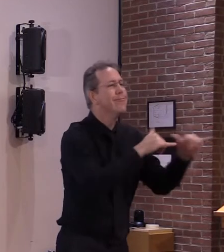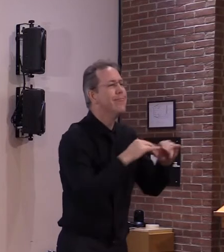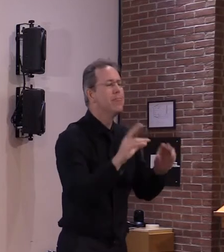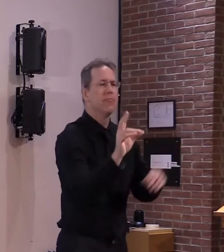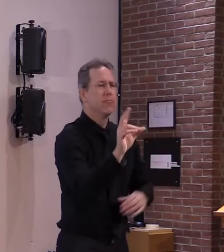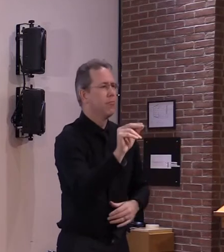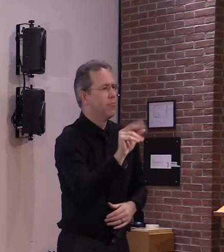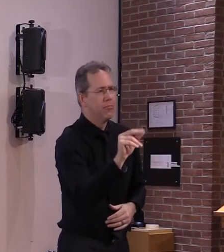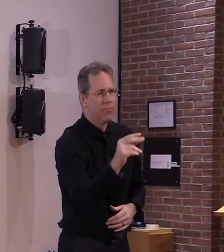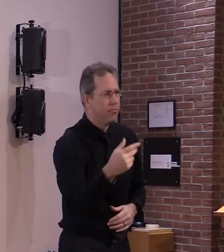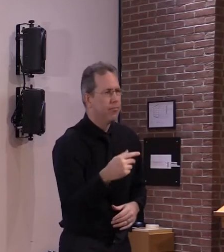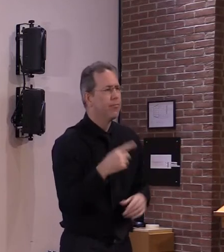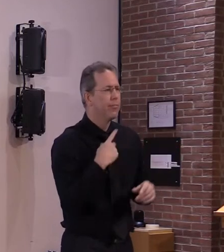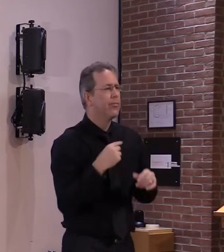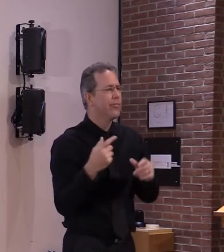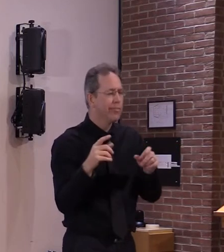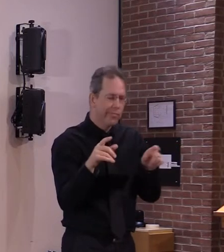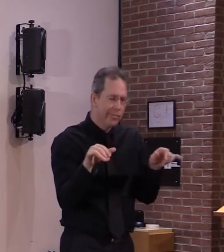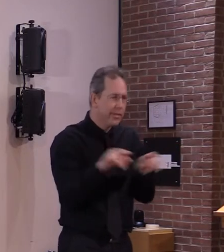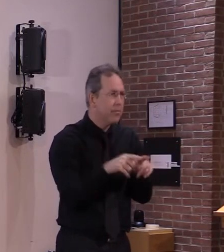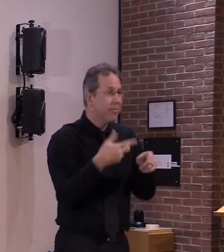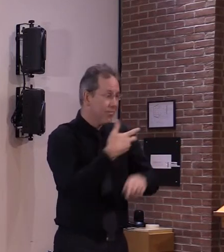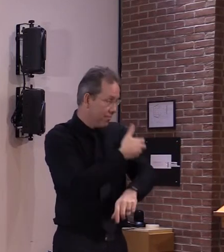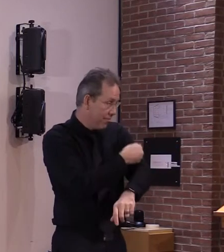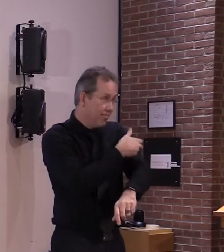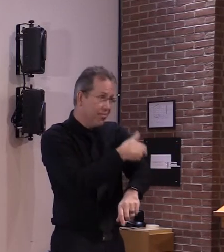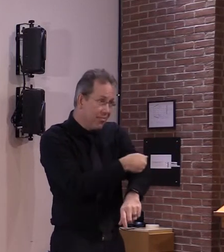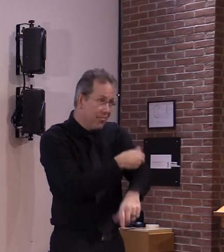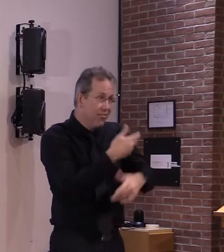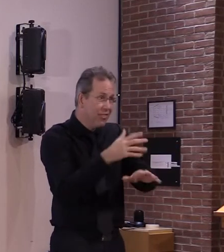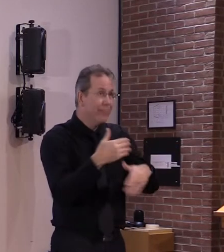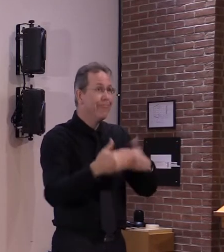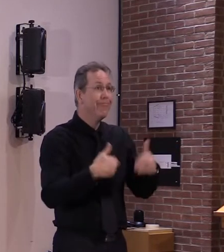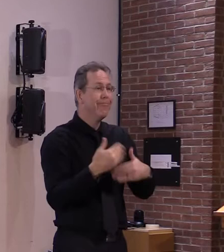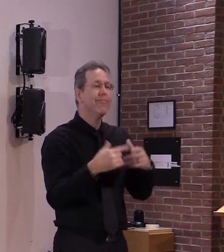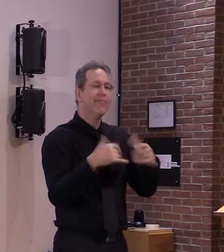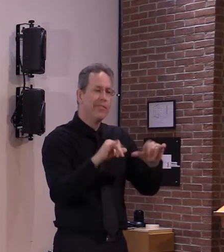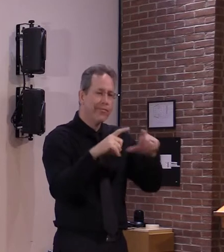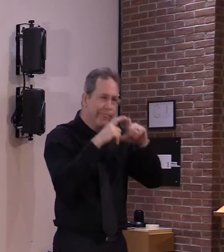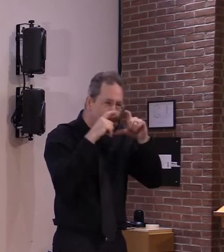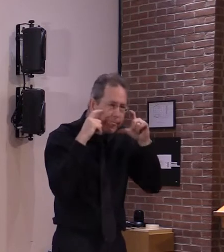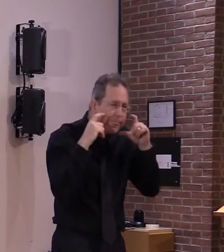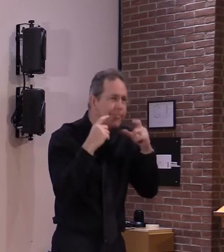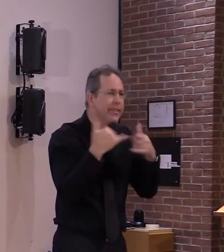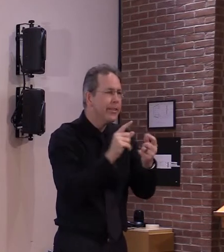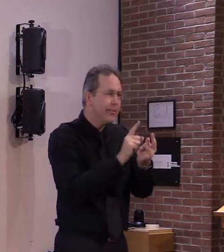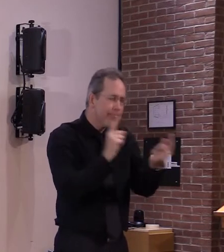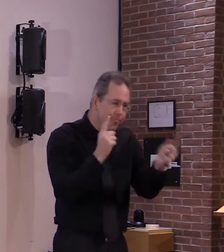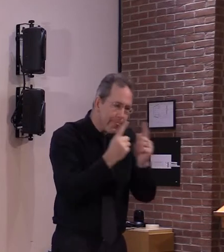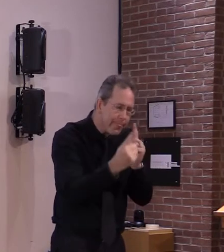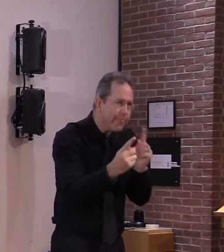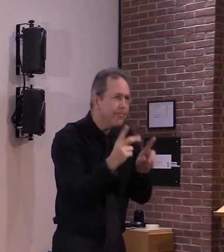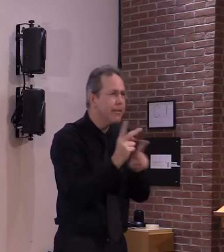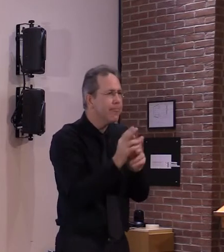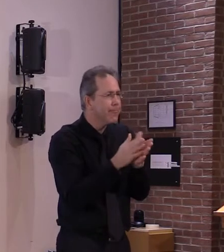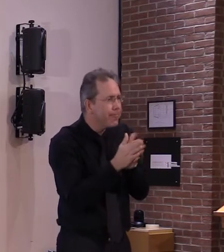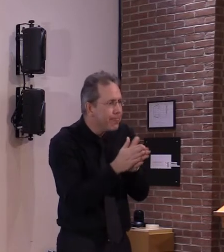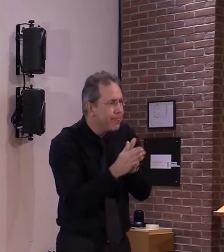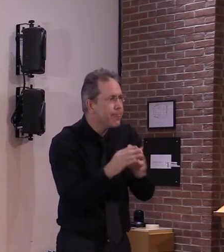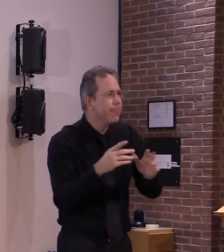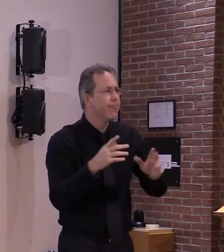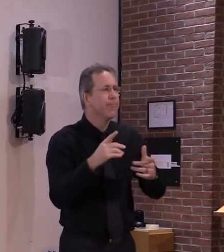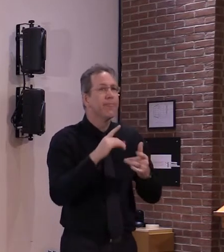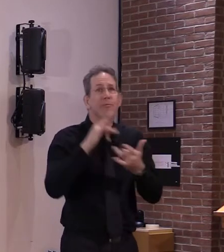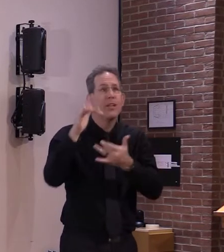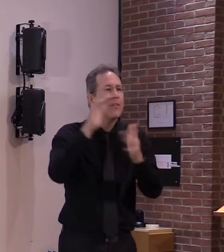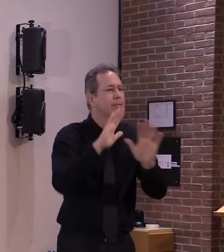and avoiding close contact with others this is because even if the virus protects you from illness we still don't